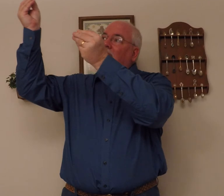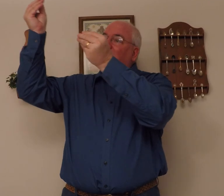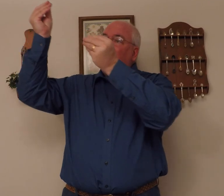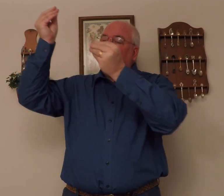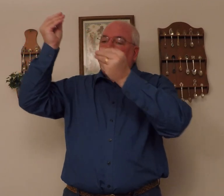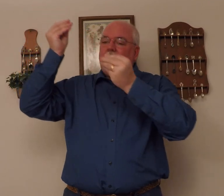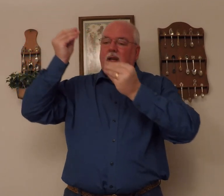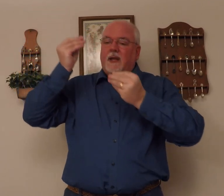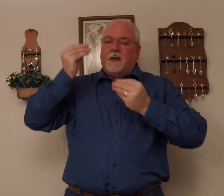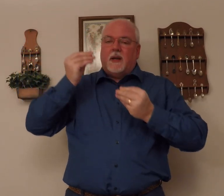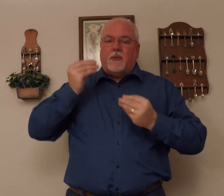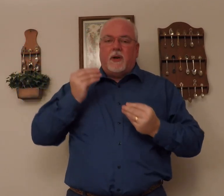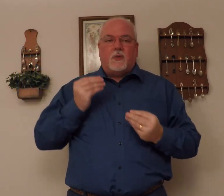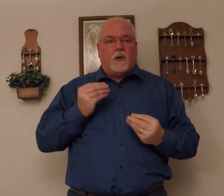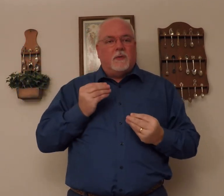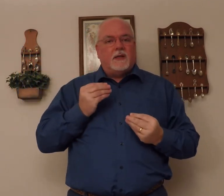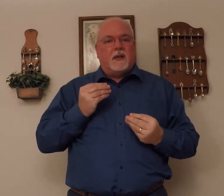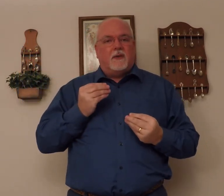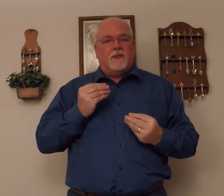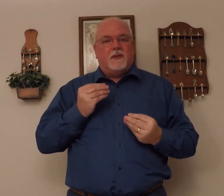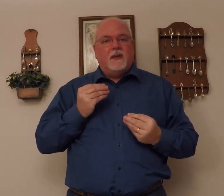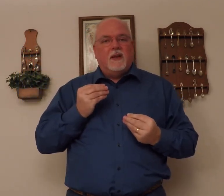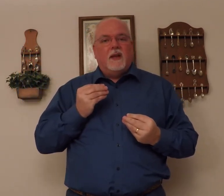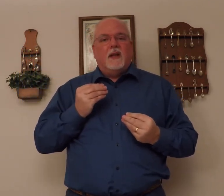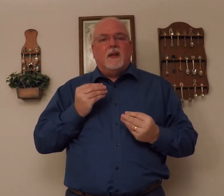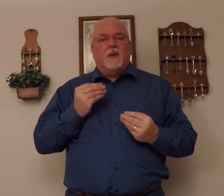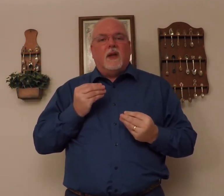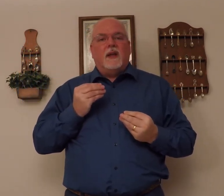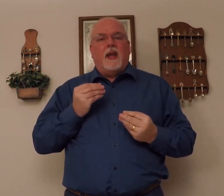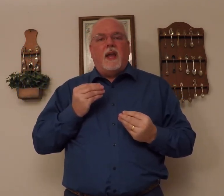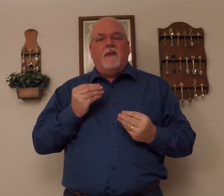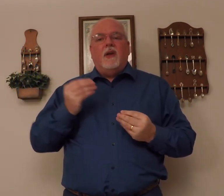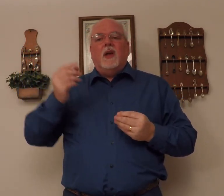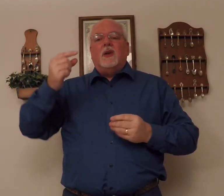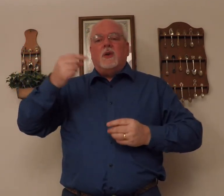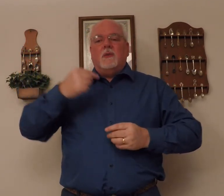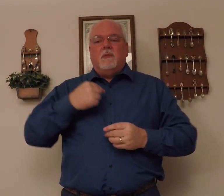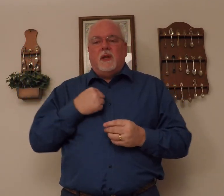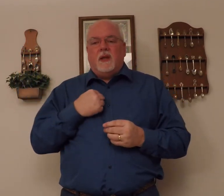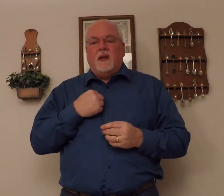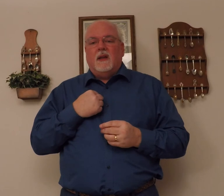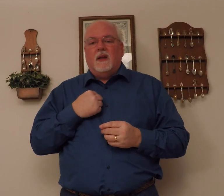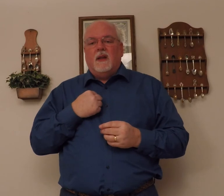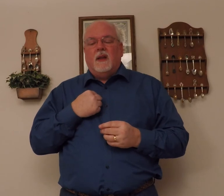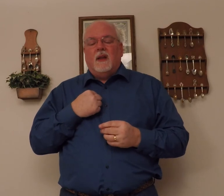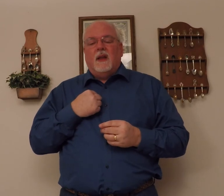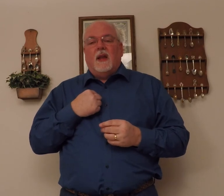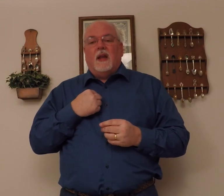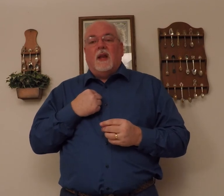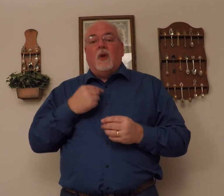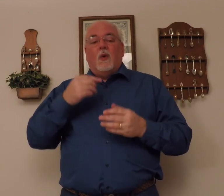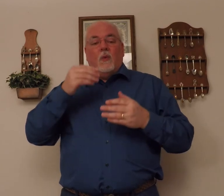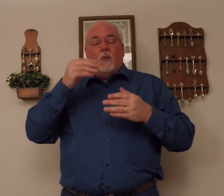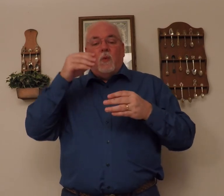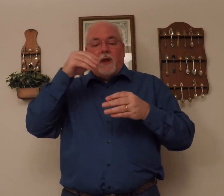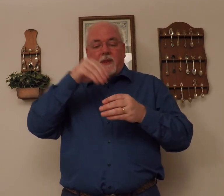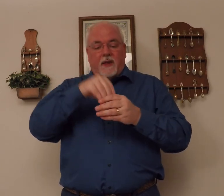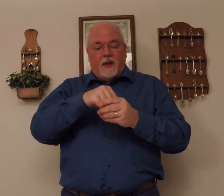hand, and I take it, and I bring it toward myself. Okay. It gave to me, within